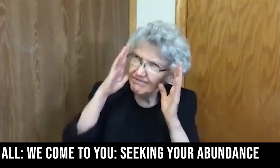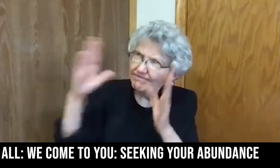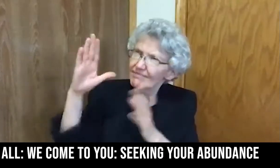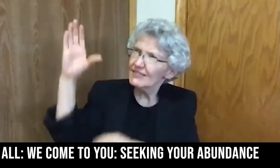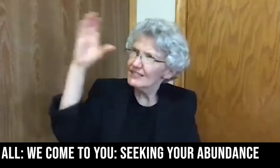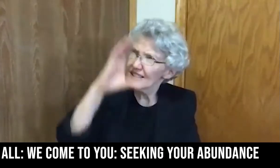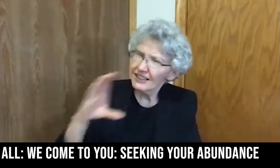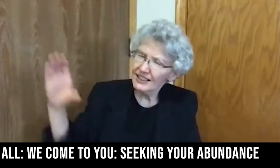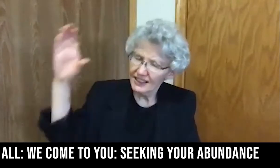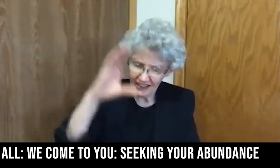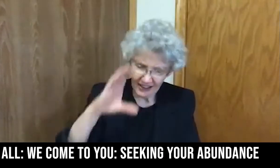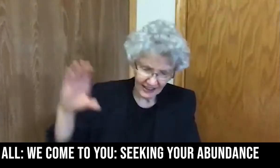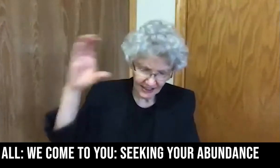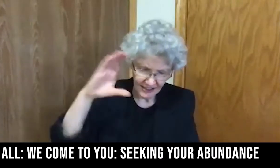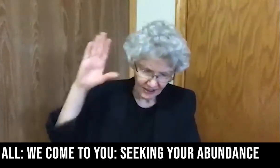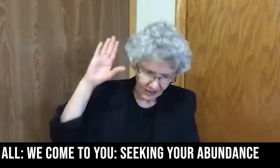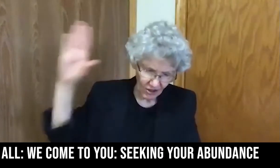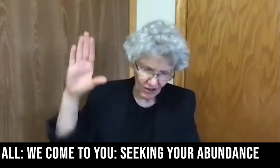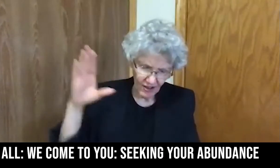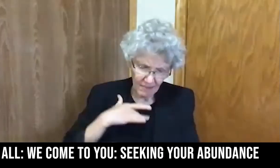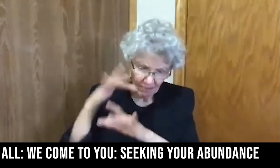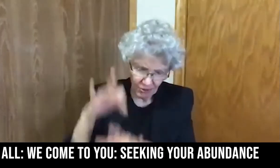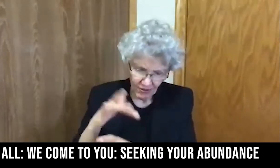We come to you seeking your abundance.